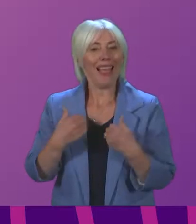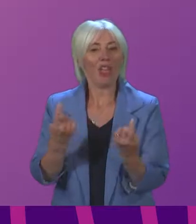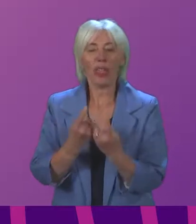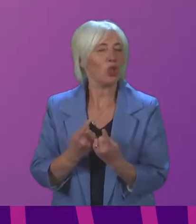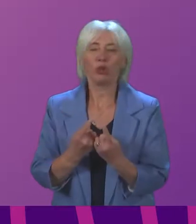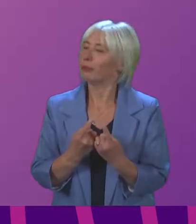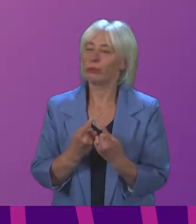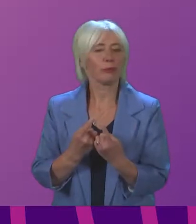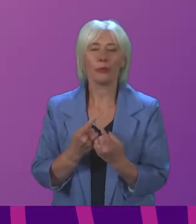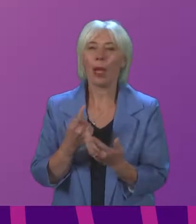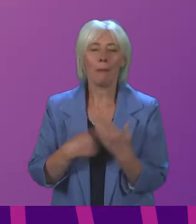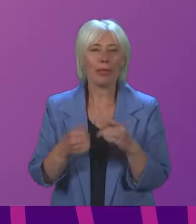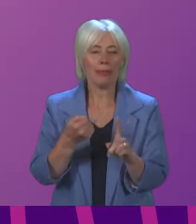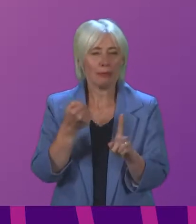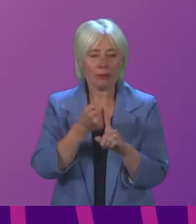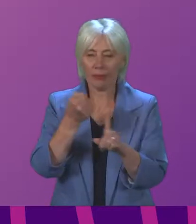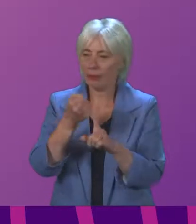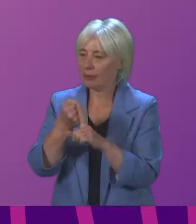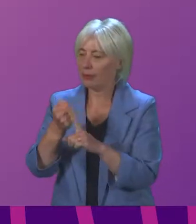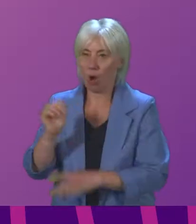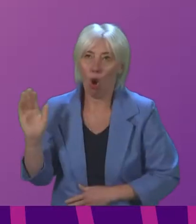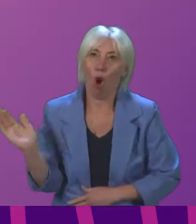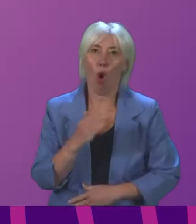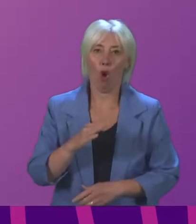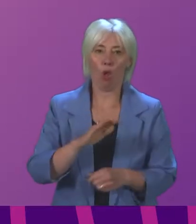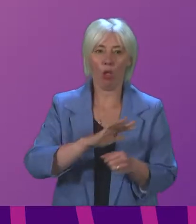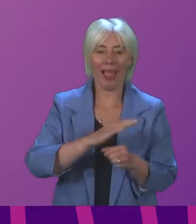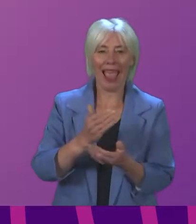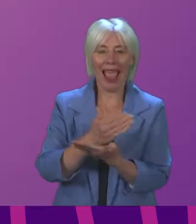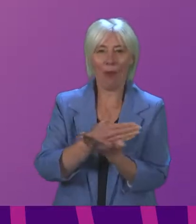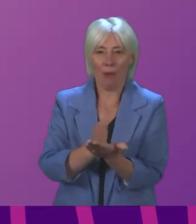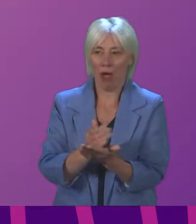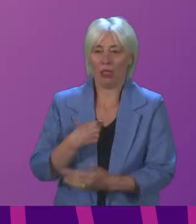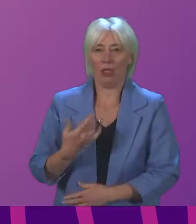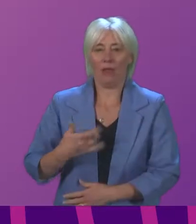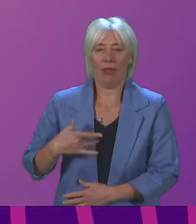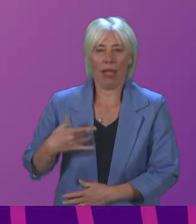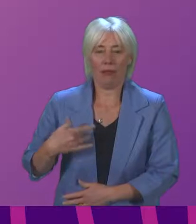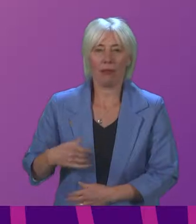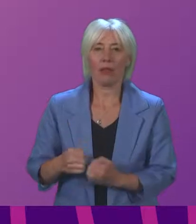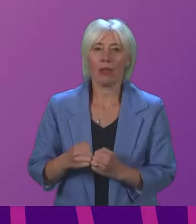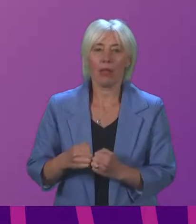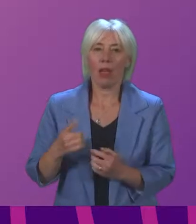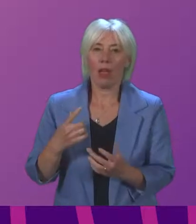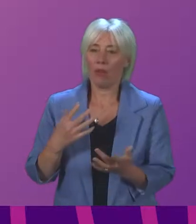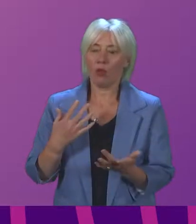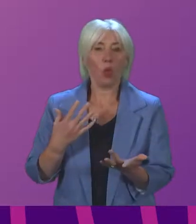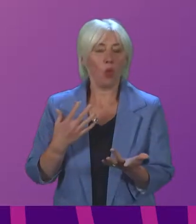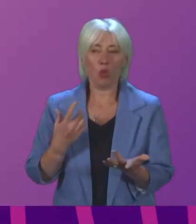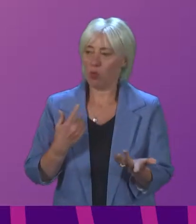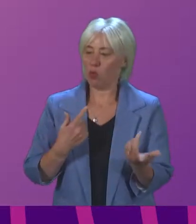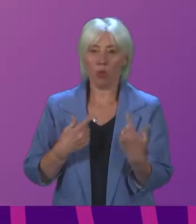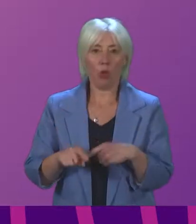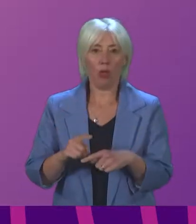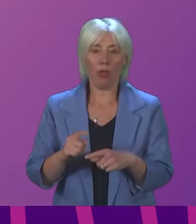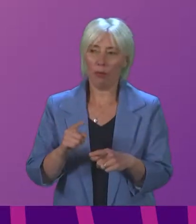which has impacted on almost every part of our lives. And to echo the words of the Cabinet Secretary for Justice and Veterans, when